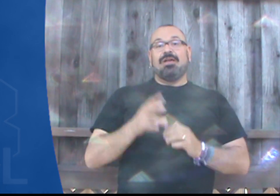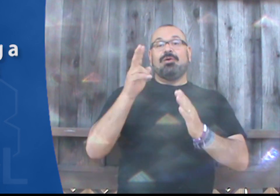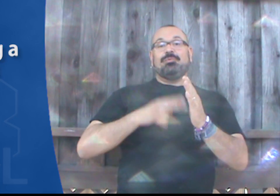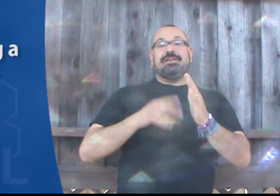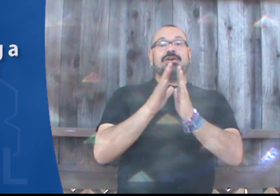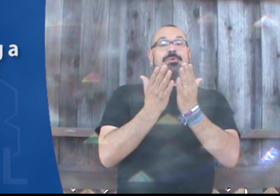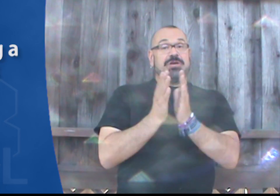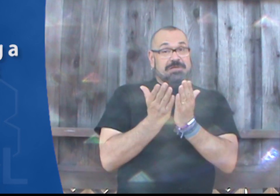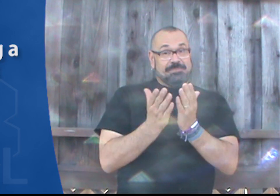Reading a book.